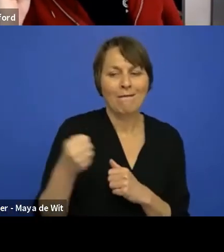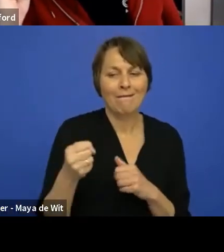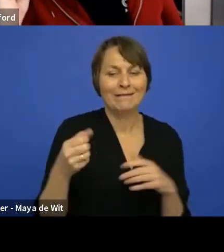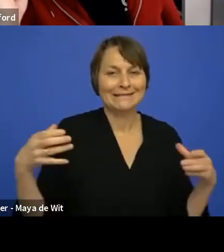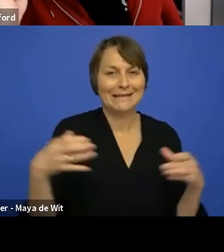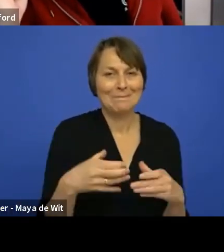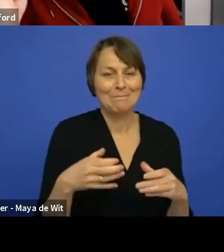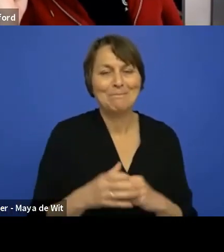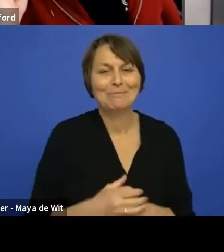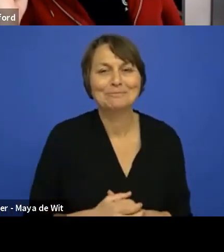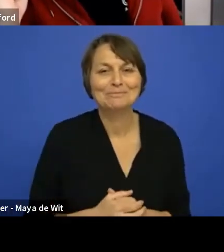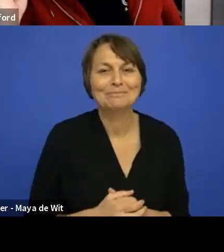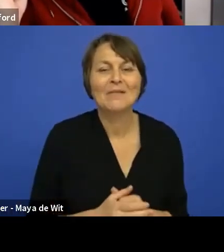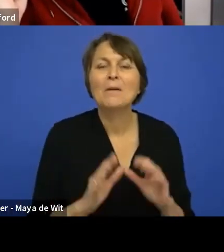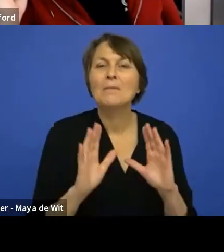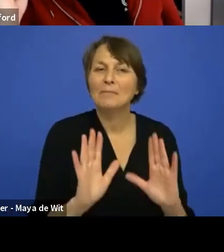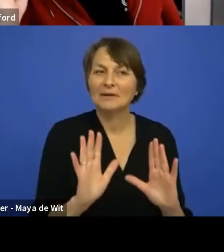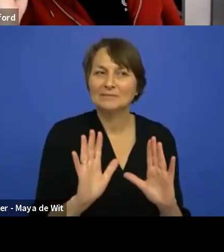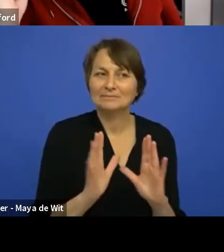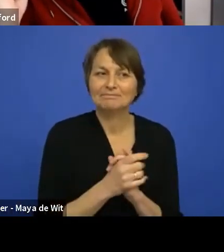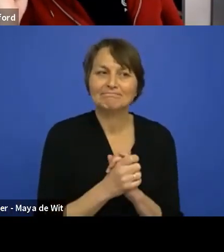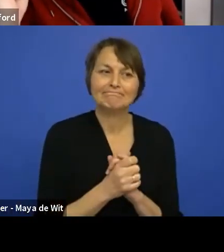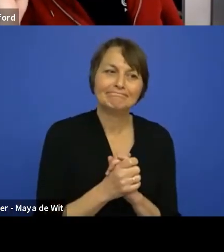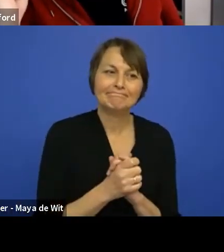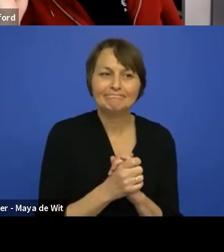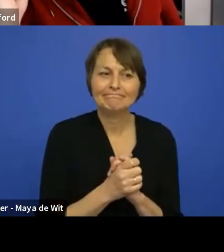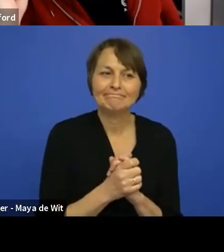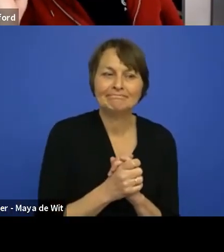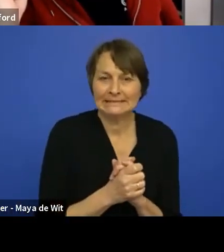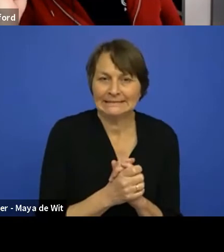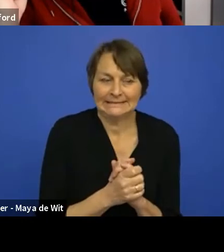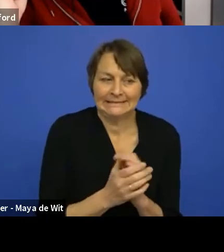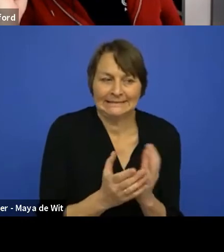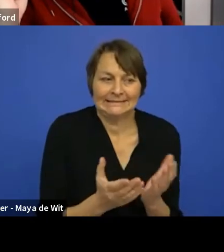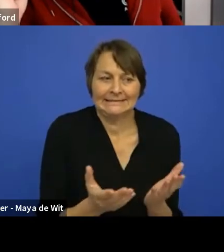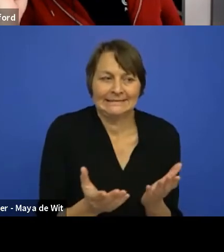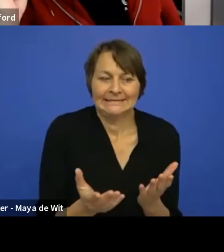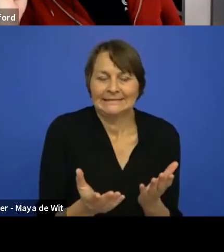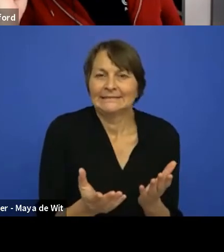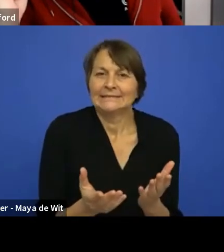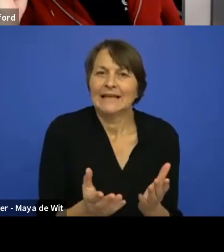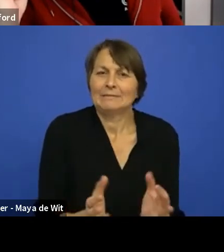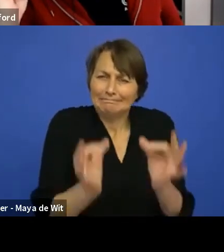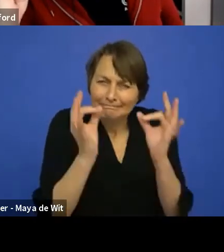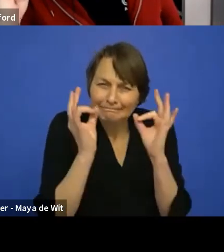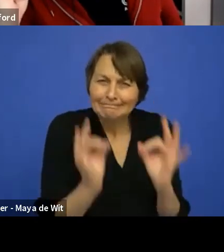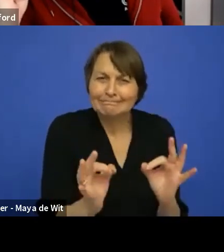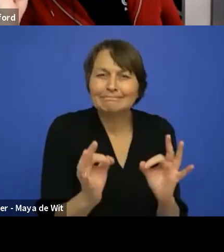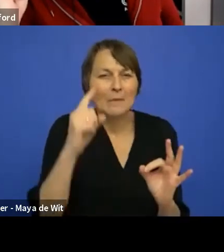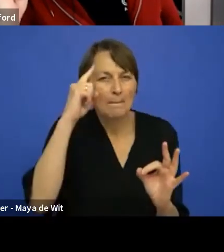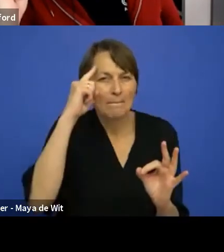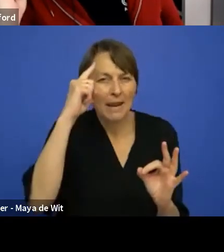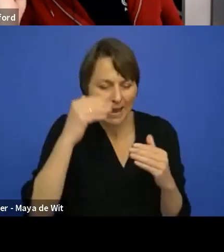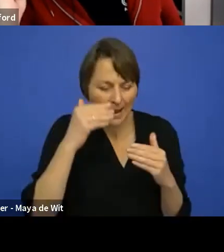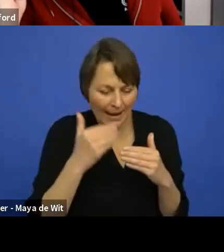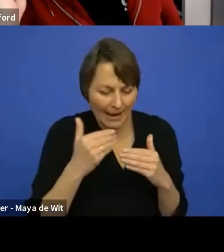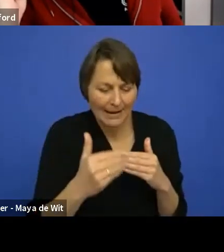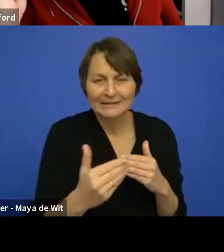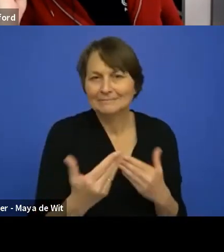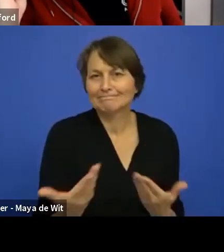Uh, but, uh, yeah, we don't have any, you know, particular plan for that. I would say my best guess right now, if you